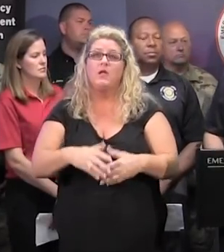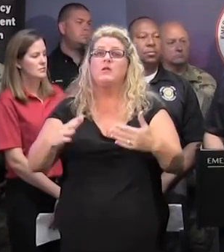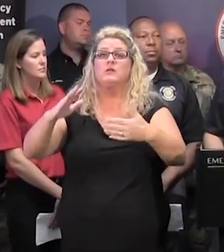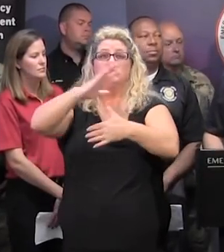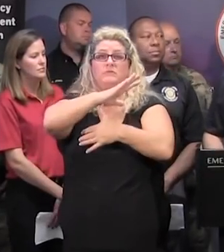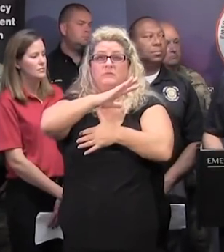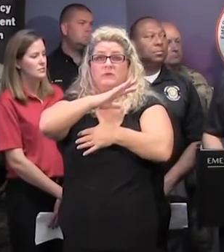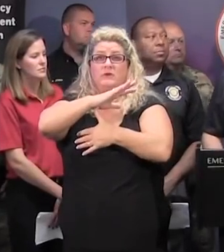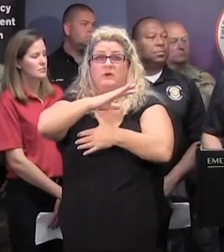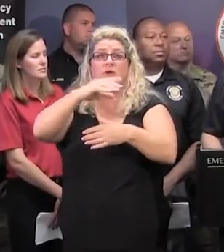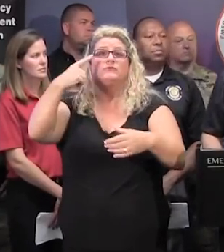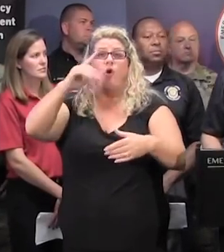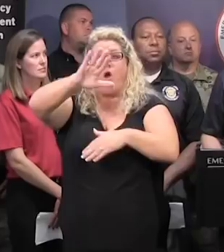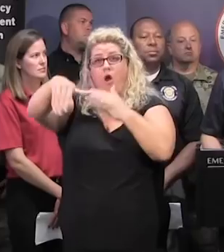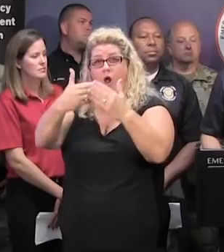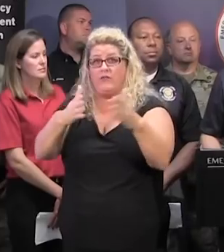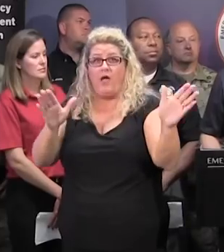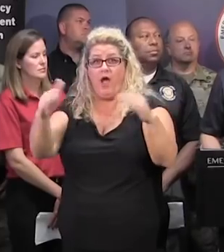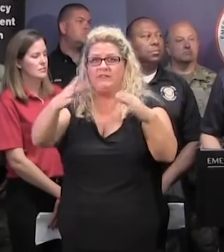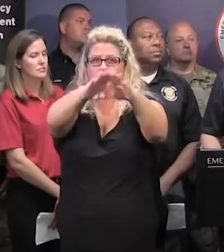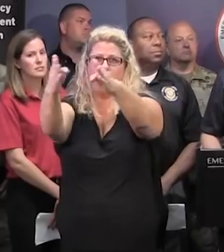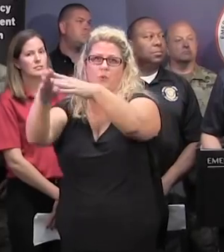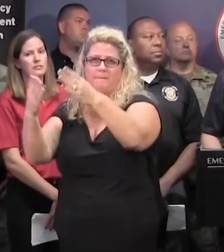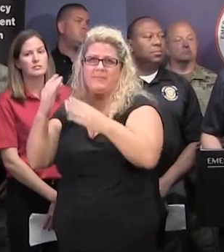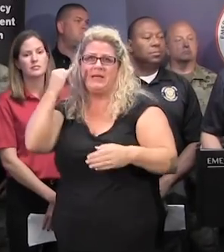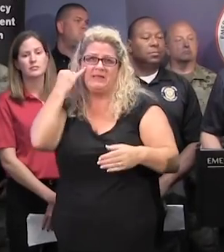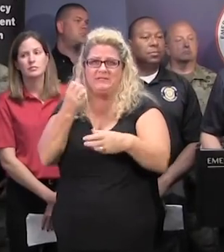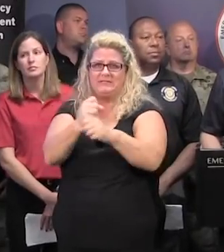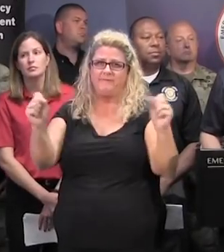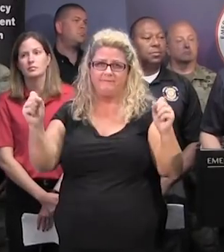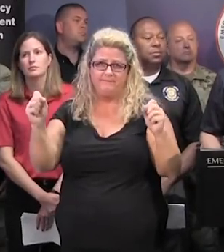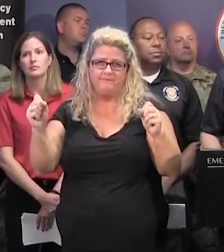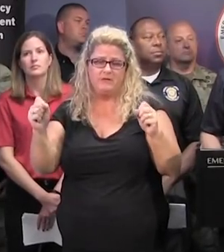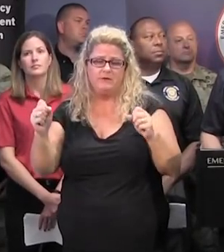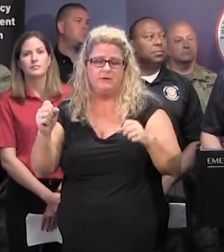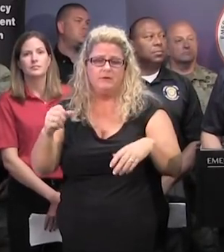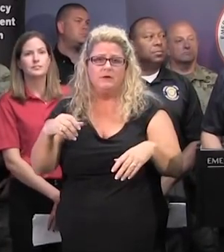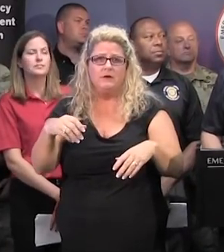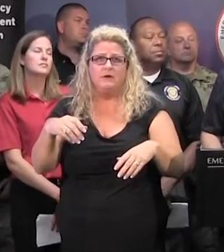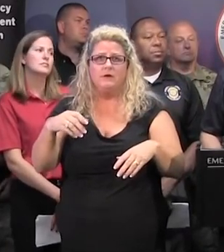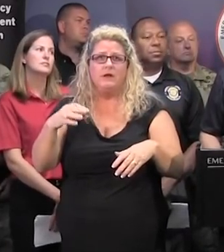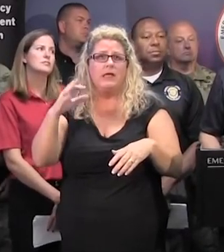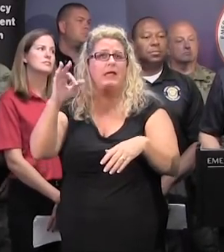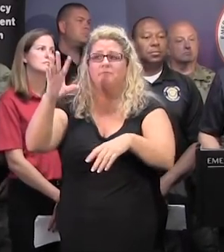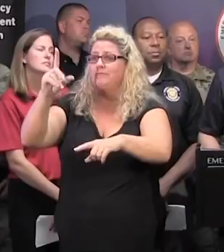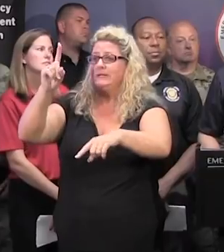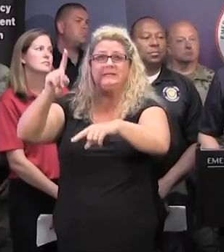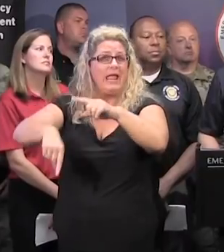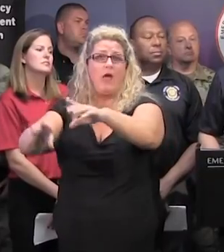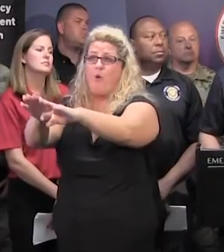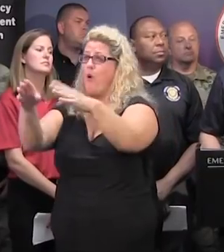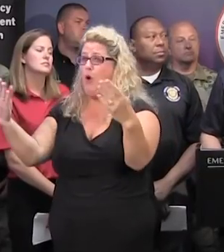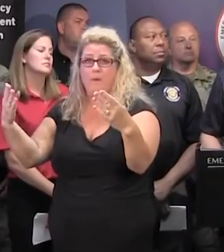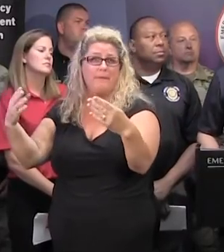is to reestablish all the branch officers as soon as we can get safely back into them. For those that were not able to go ahead and safely